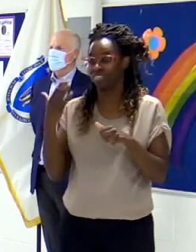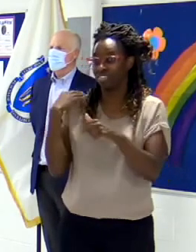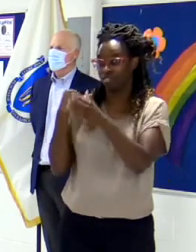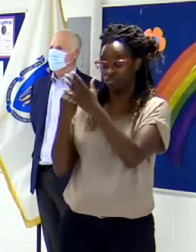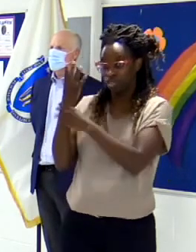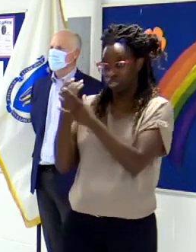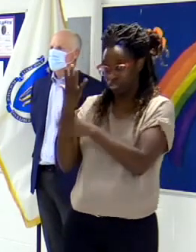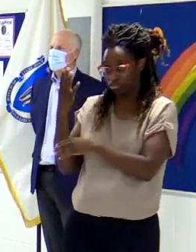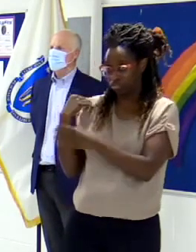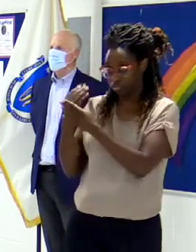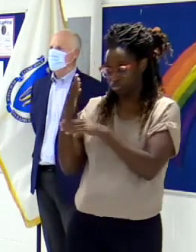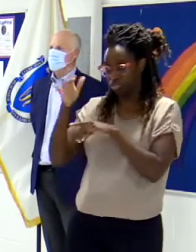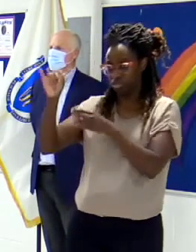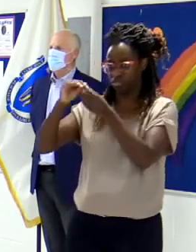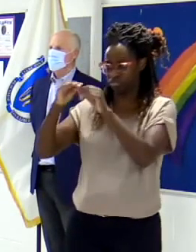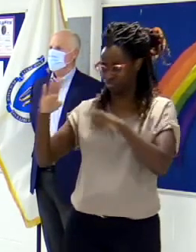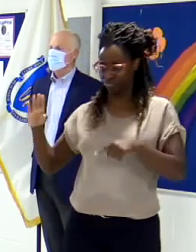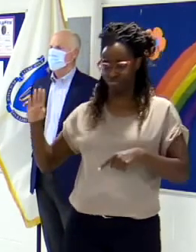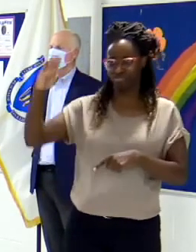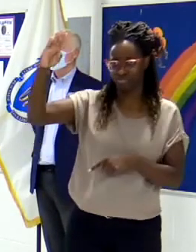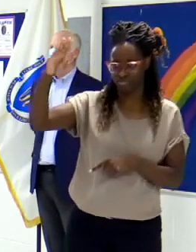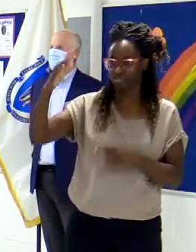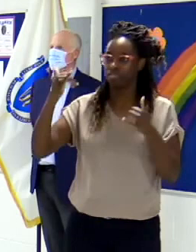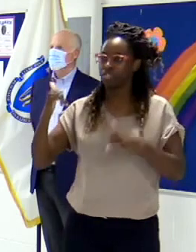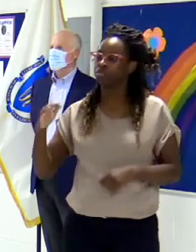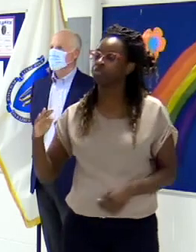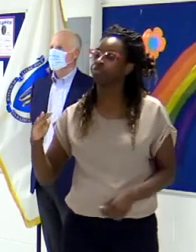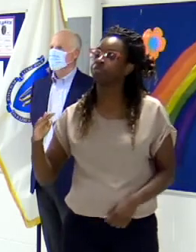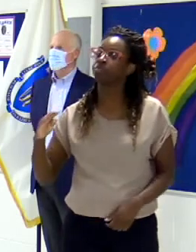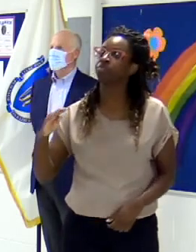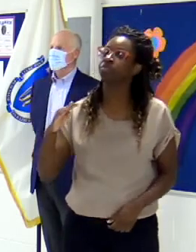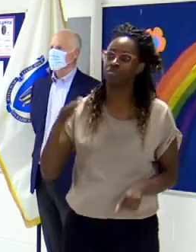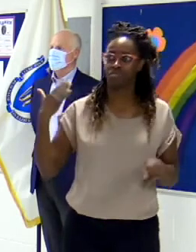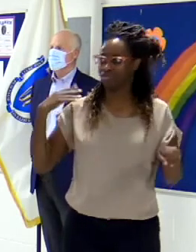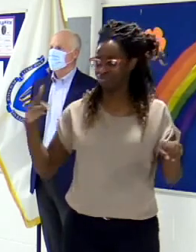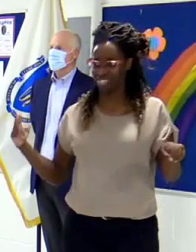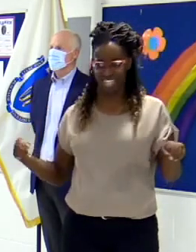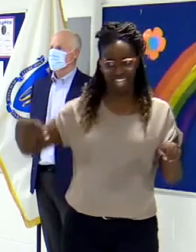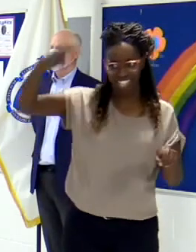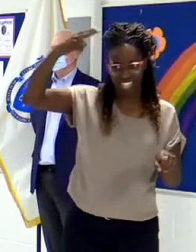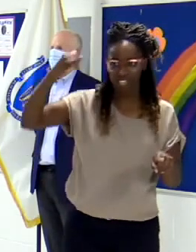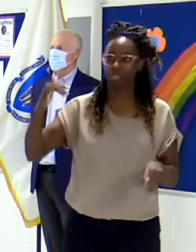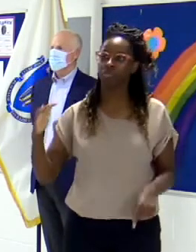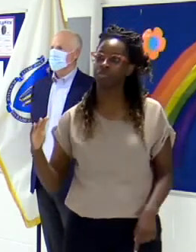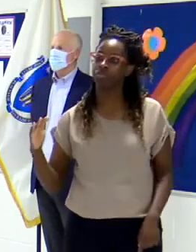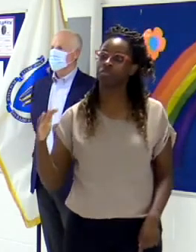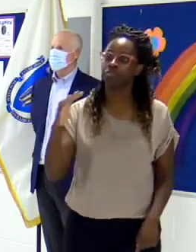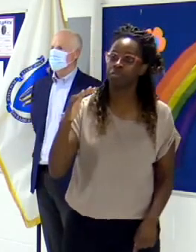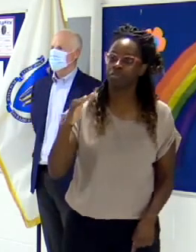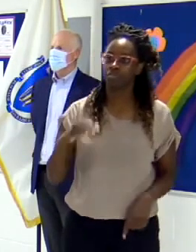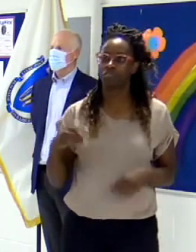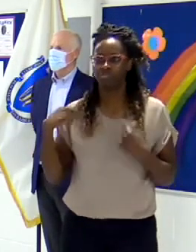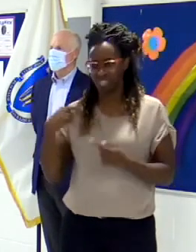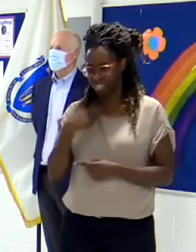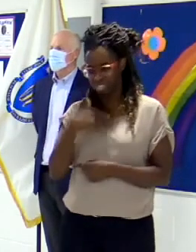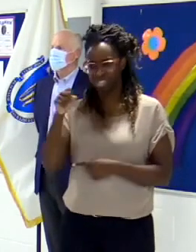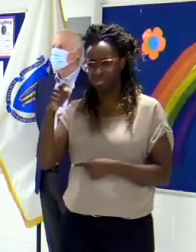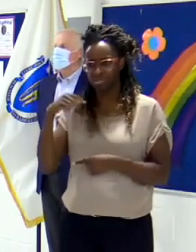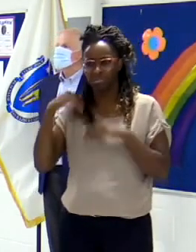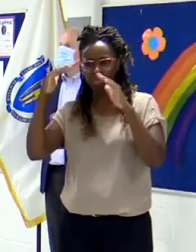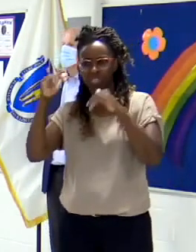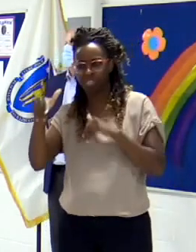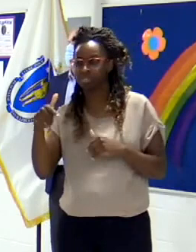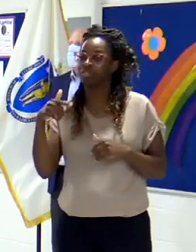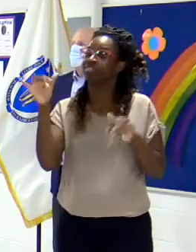goes like this. Now, I've talked about the fact that it's moved since Labor Day. And that's the reason we put in the gathering limit, the stay-at-home advisory,